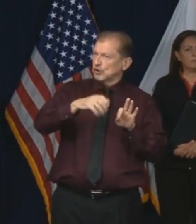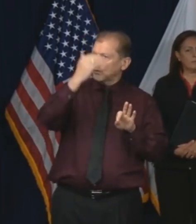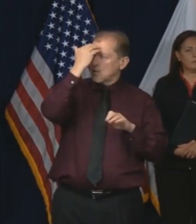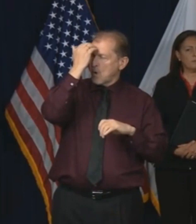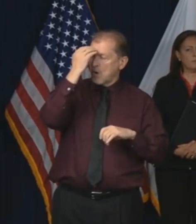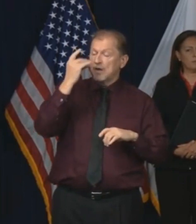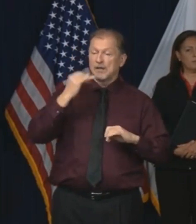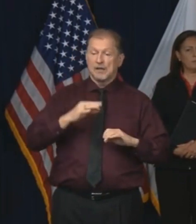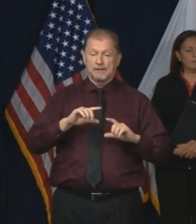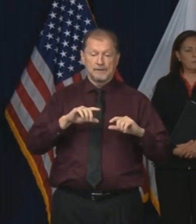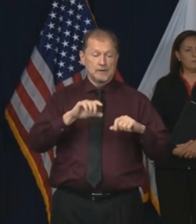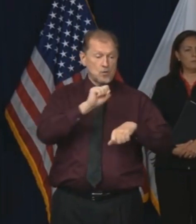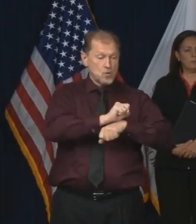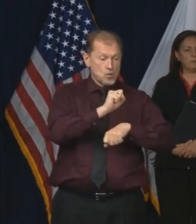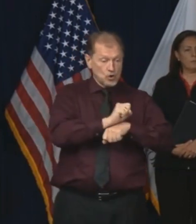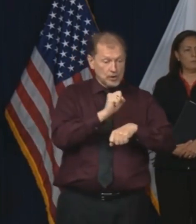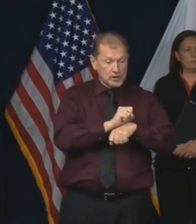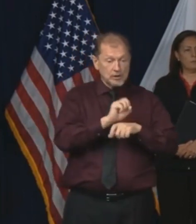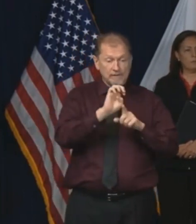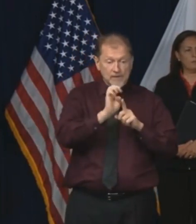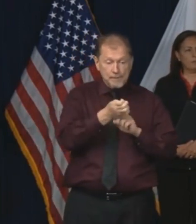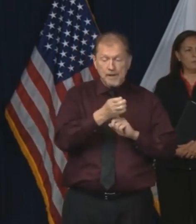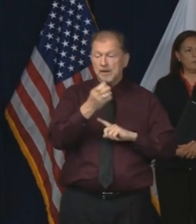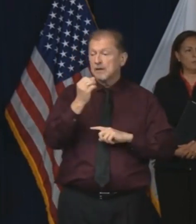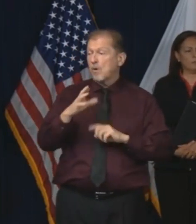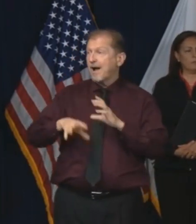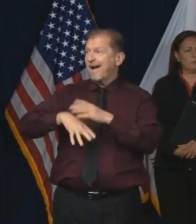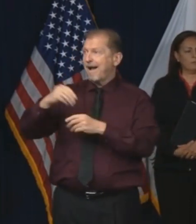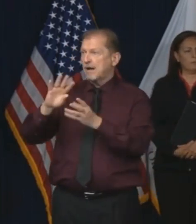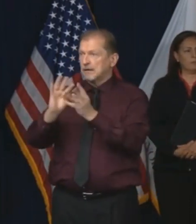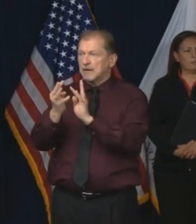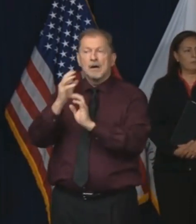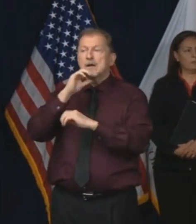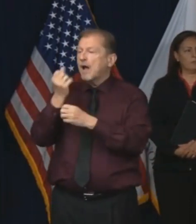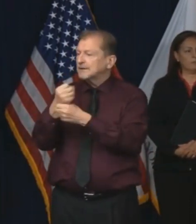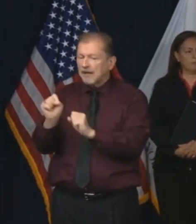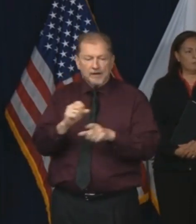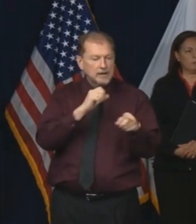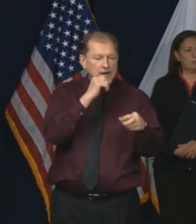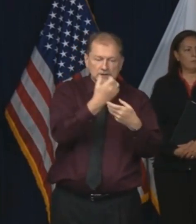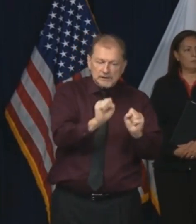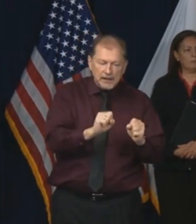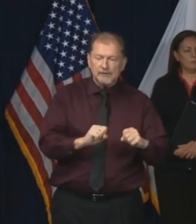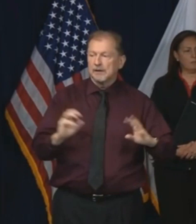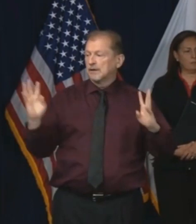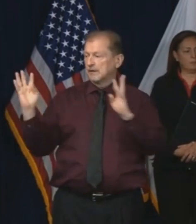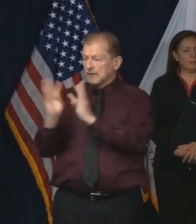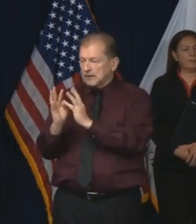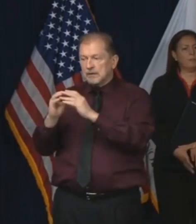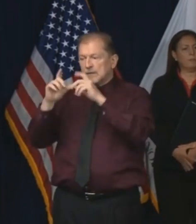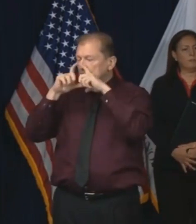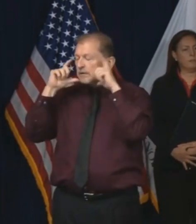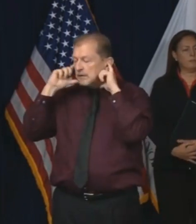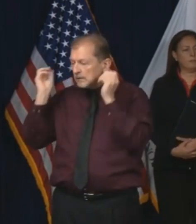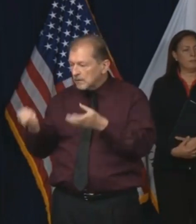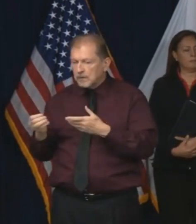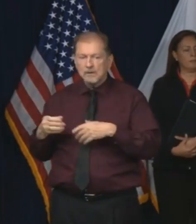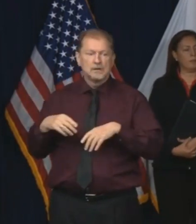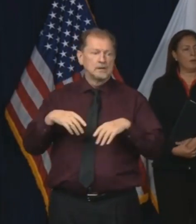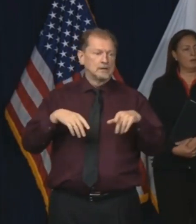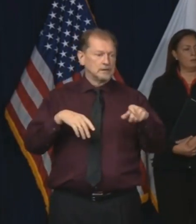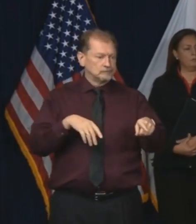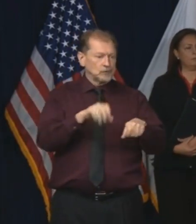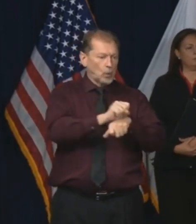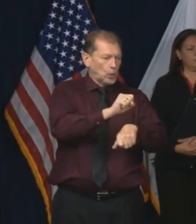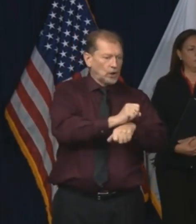whether it's in an essential workforce situation or in public. If there are groups of people gathering, not wearing masks, you know,